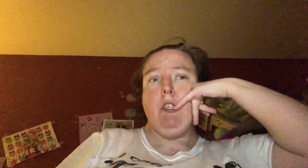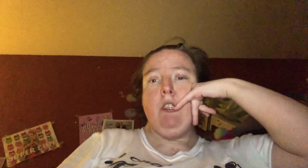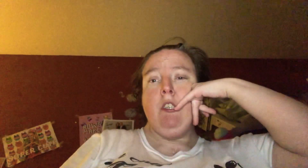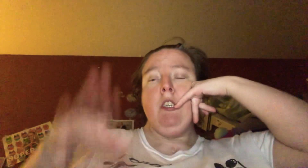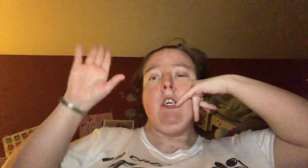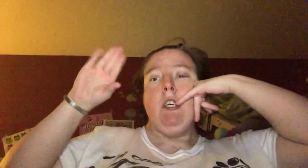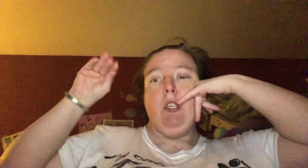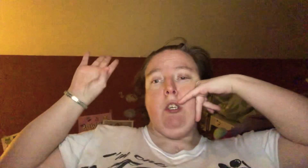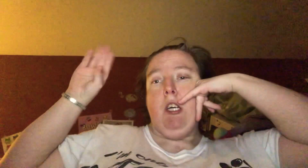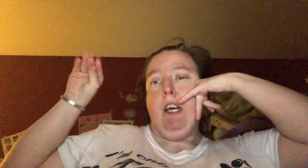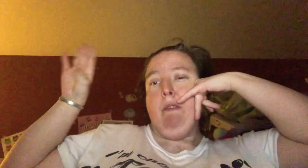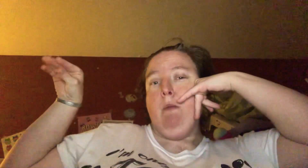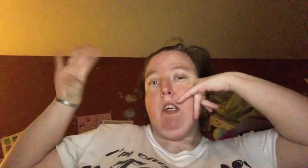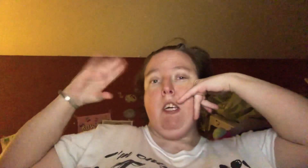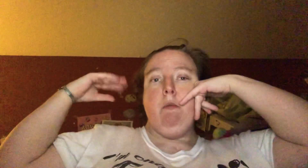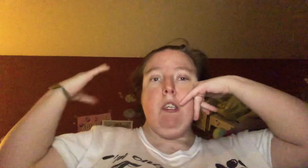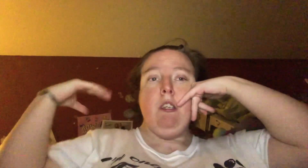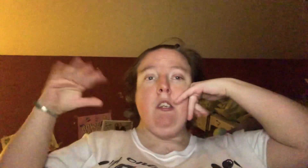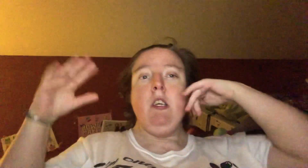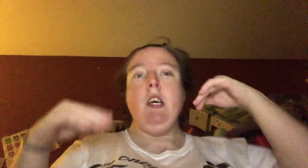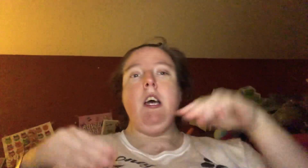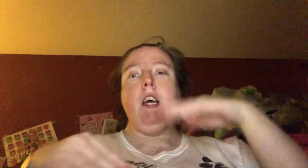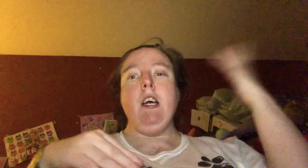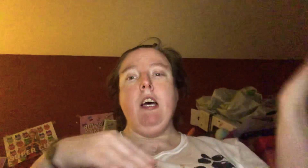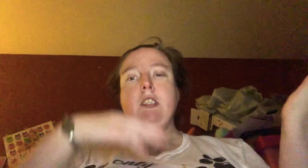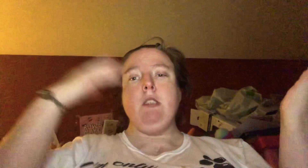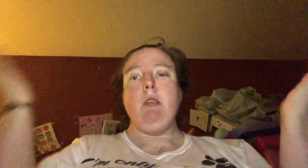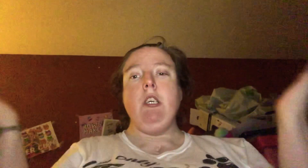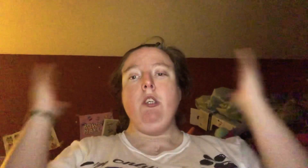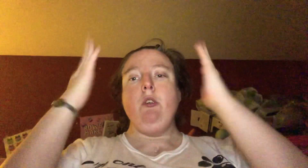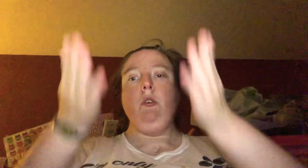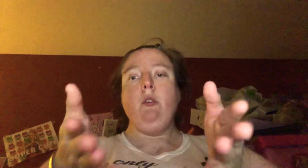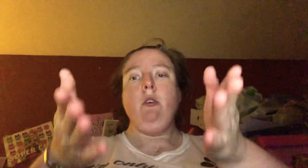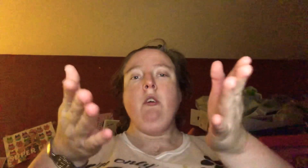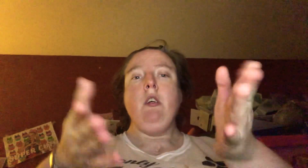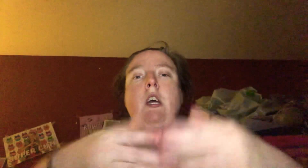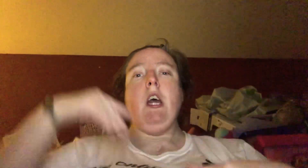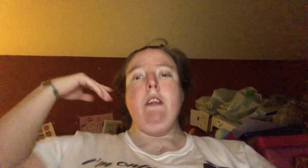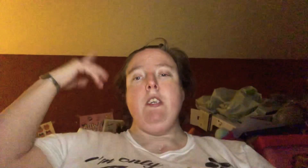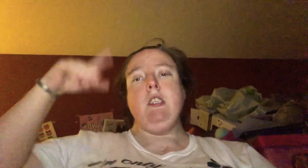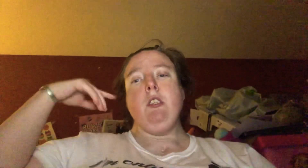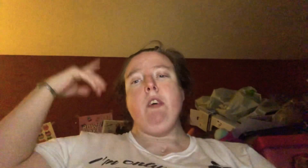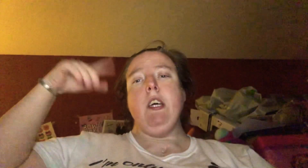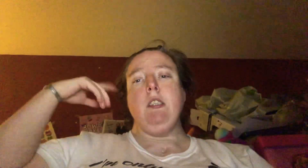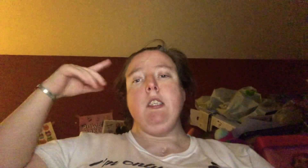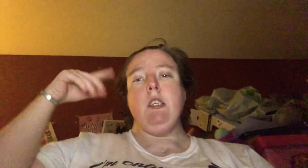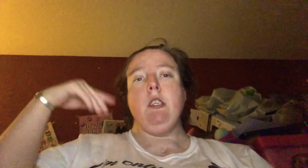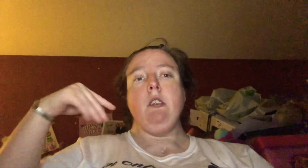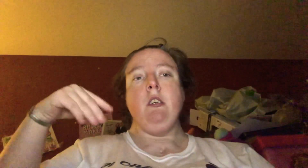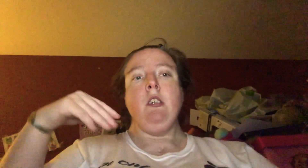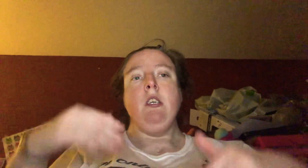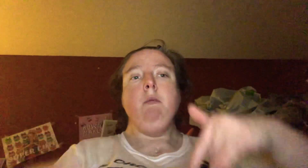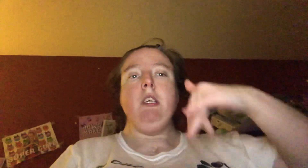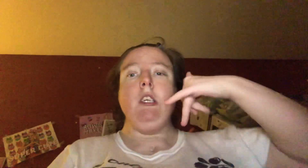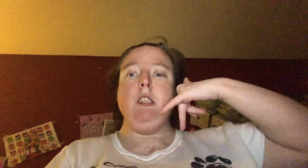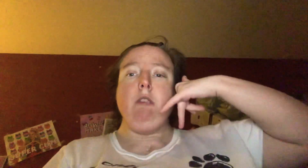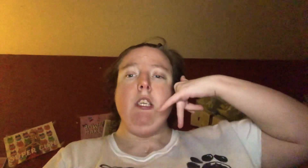So call me maybe Hey, I just met here And this is crazy But here's my